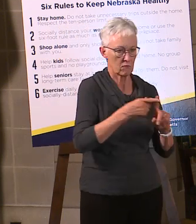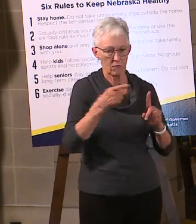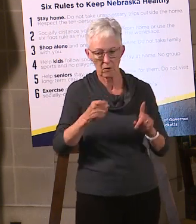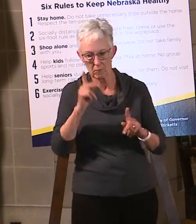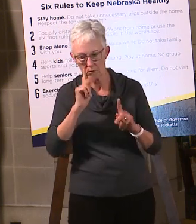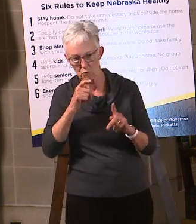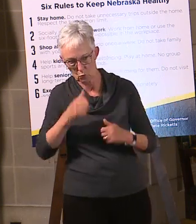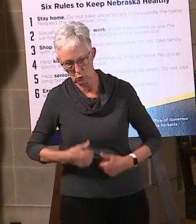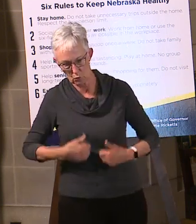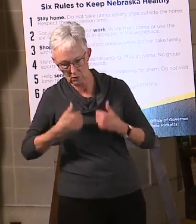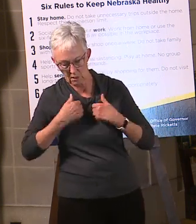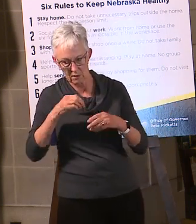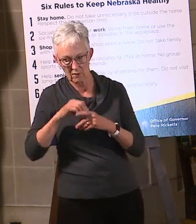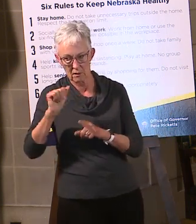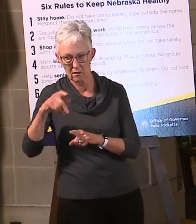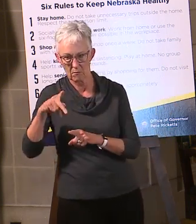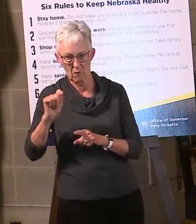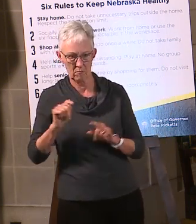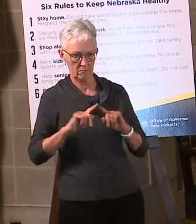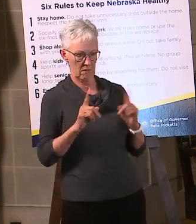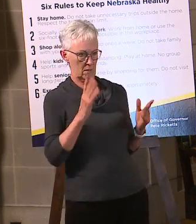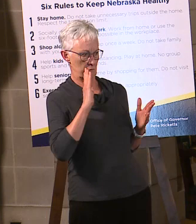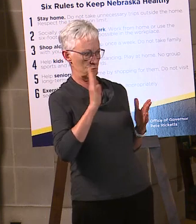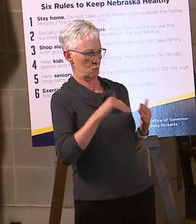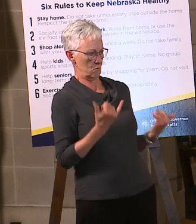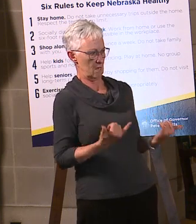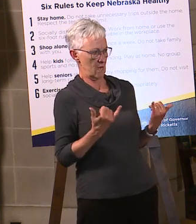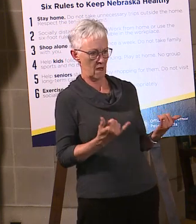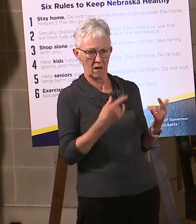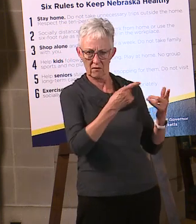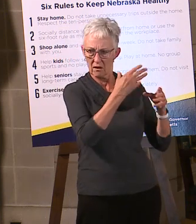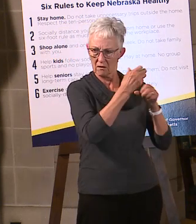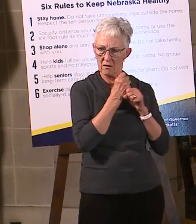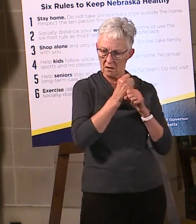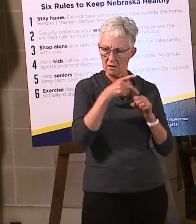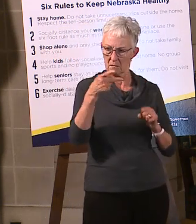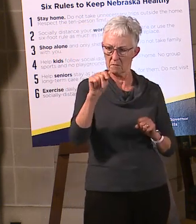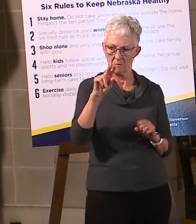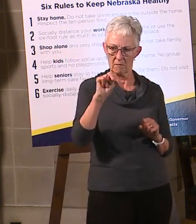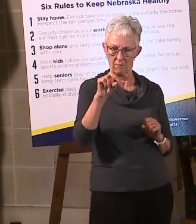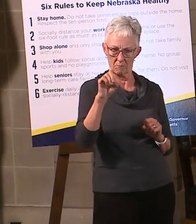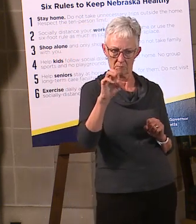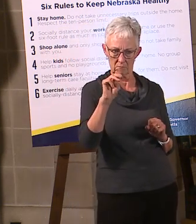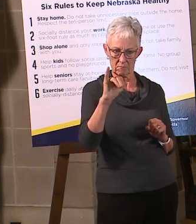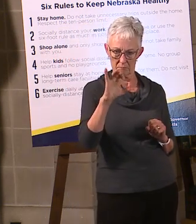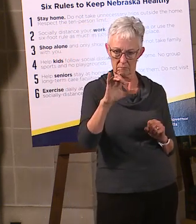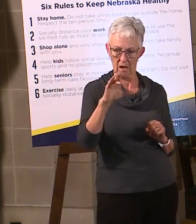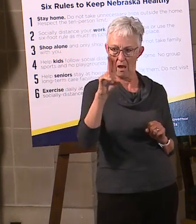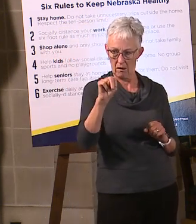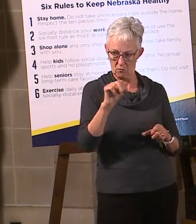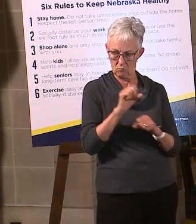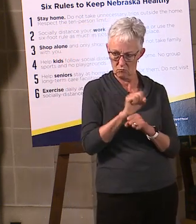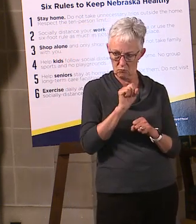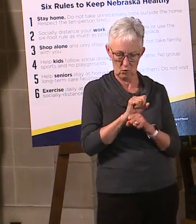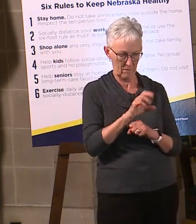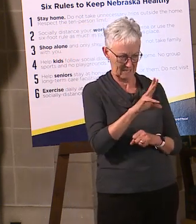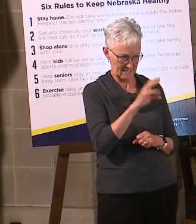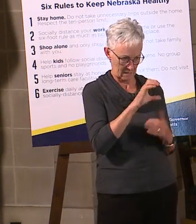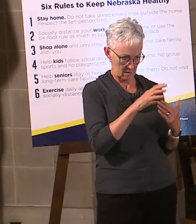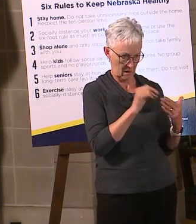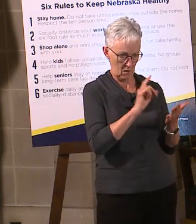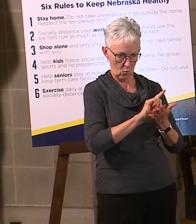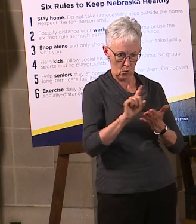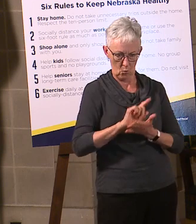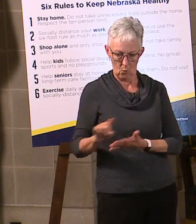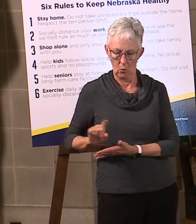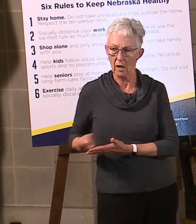assistance out there is $600 a week and that we are catching up, you know, we cleared two-thirds of the backlog we had, you know, from that